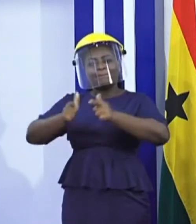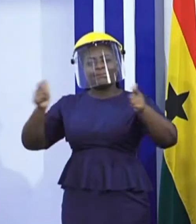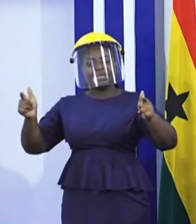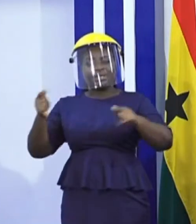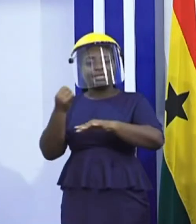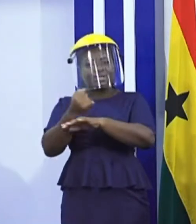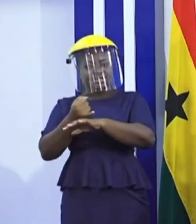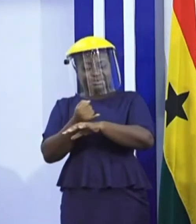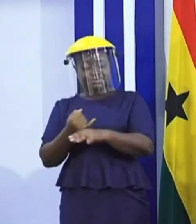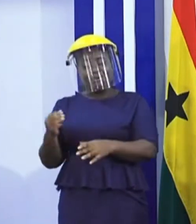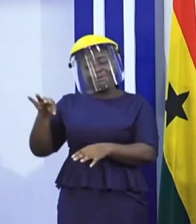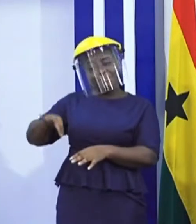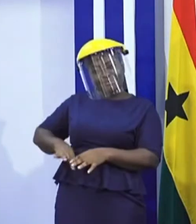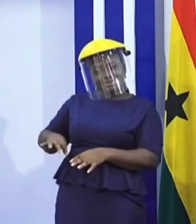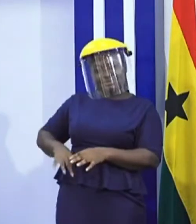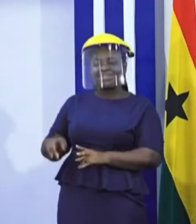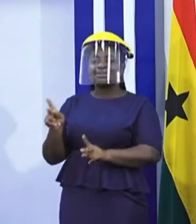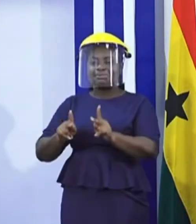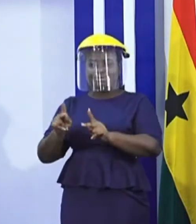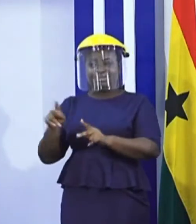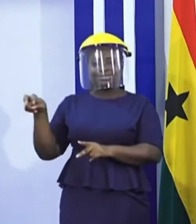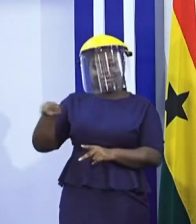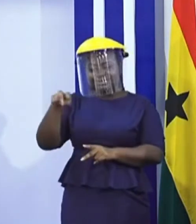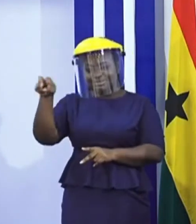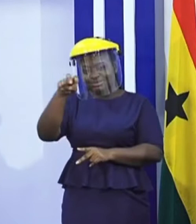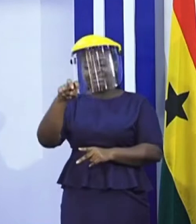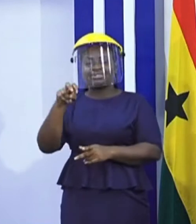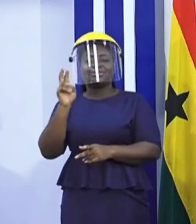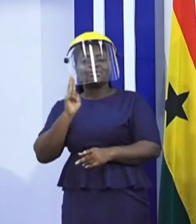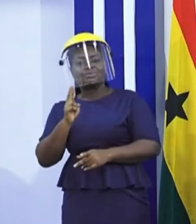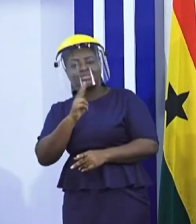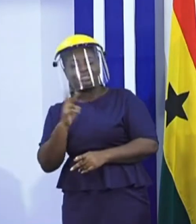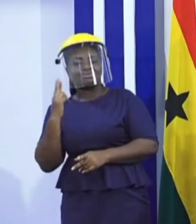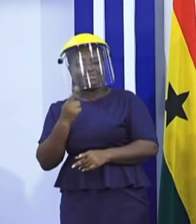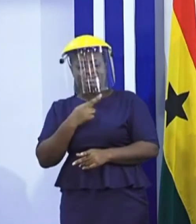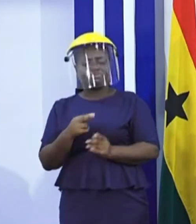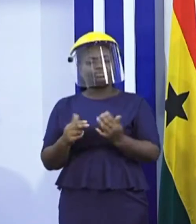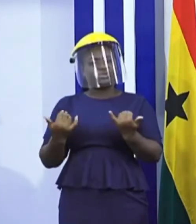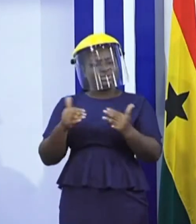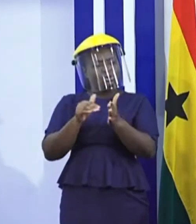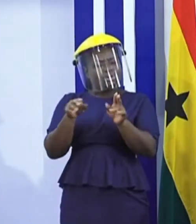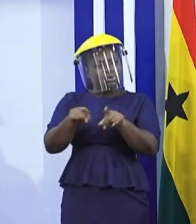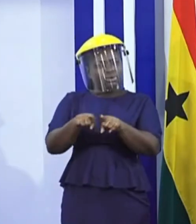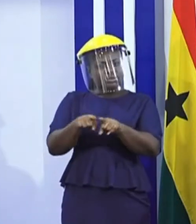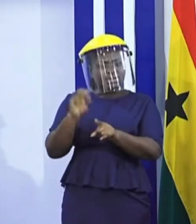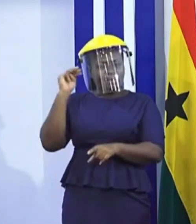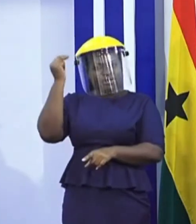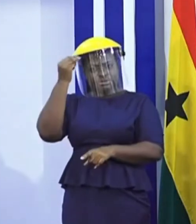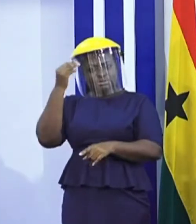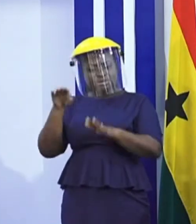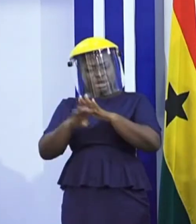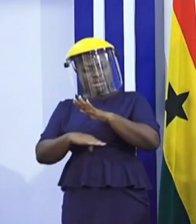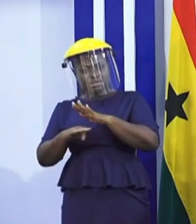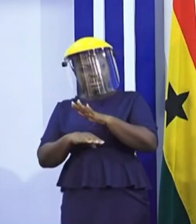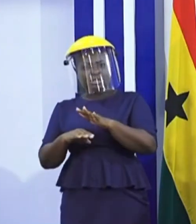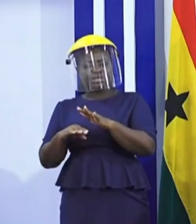benefit the operators in the tourism and hospitality sector. Also the ministry under the Ghana tourism